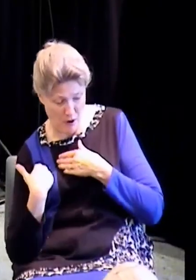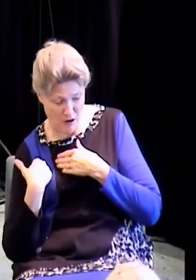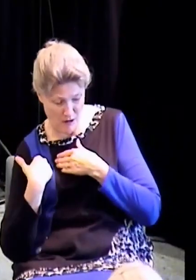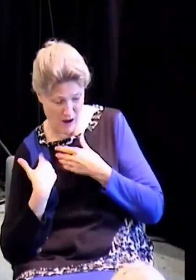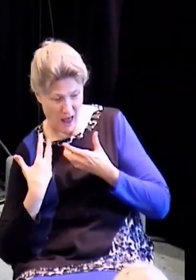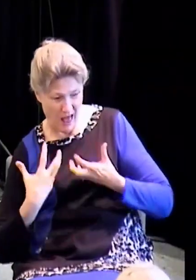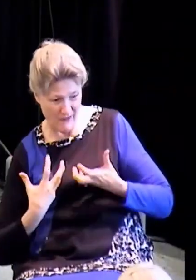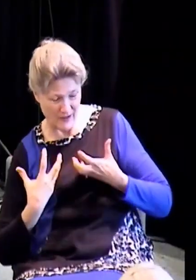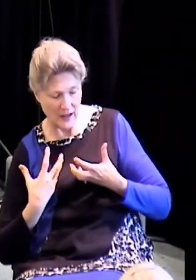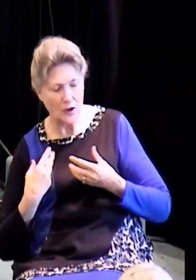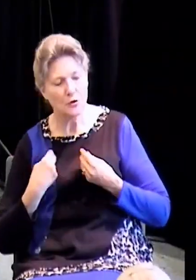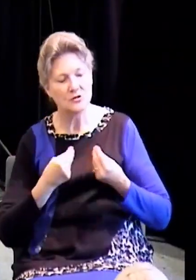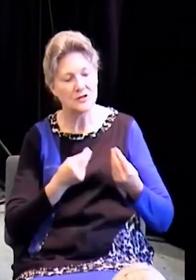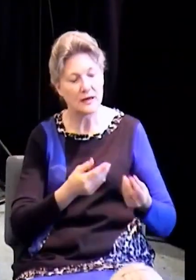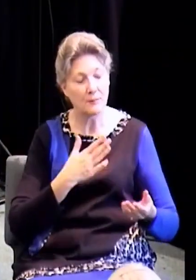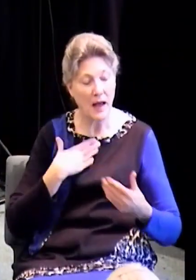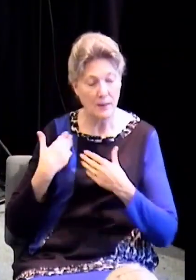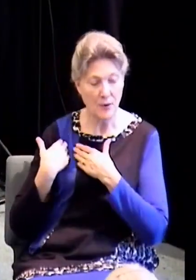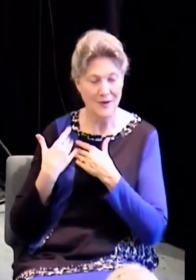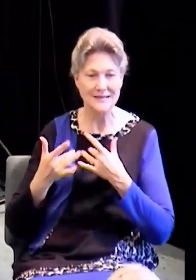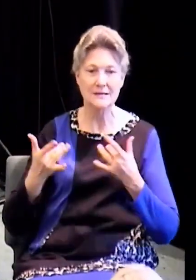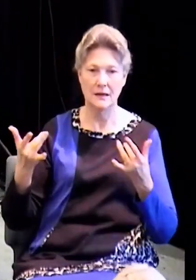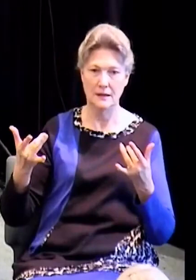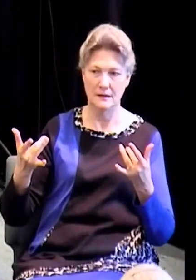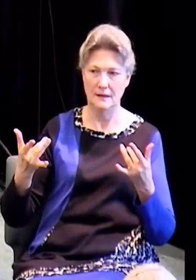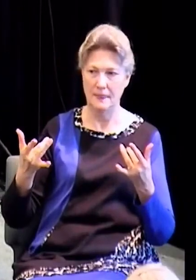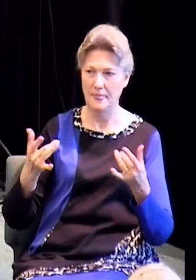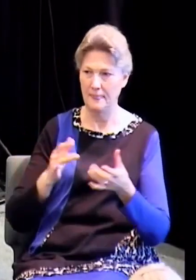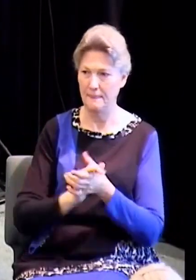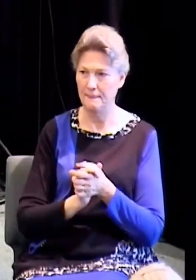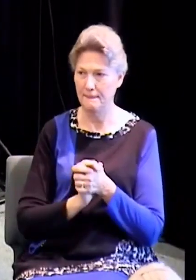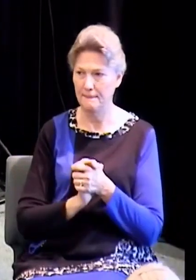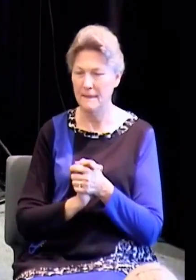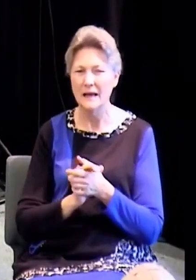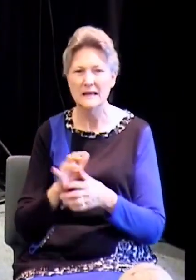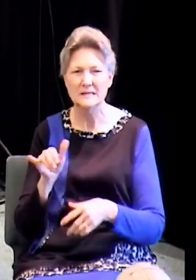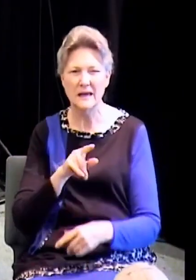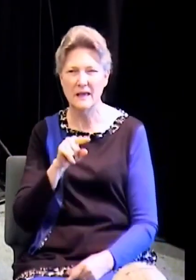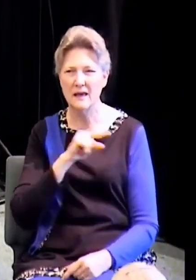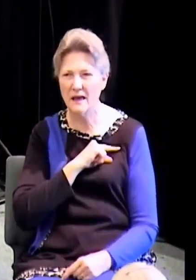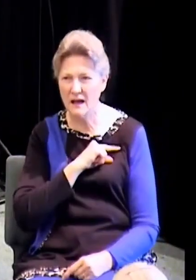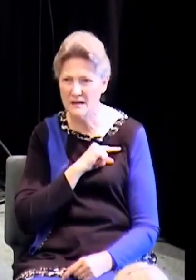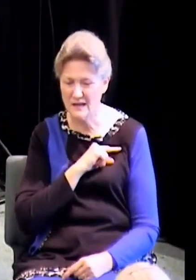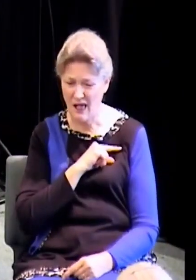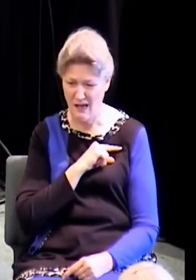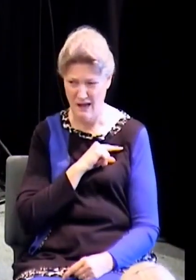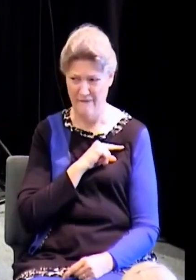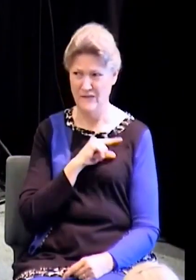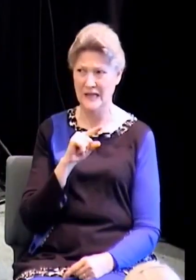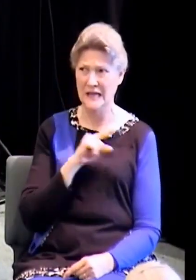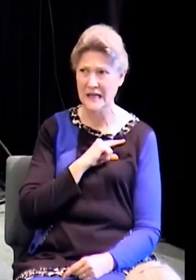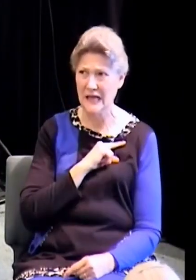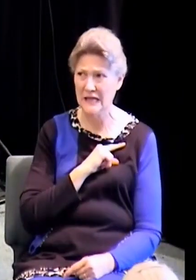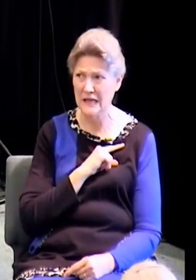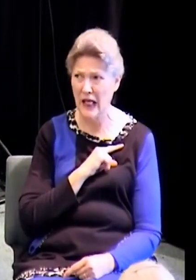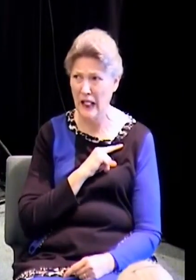You know what happens when we do that? Guilt, shame. We feel his glory and we're carrying this yoke of sin.